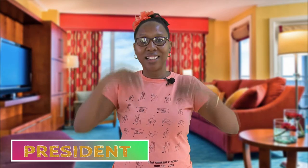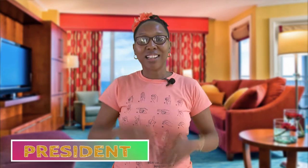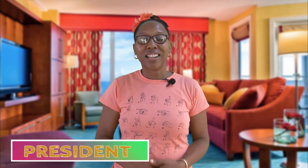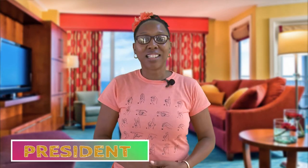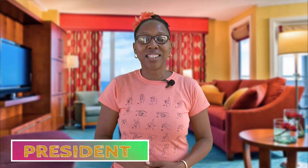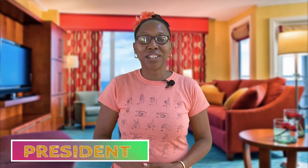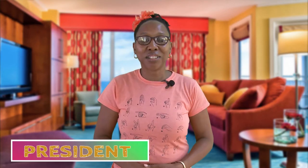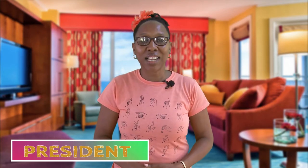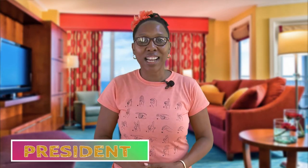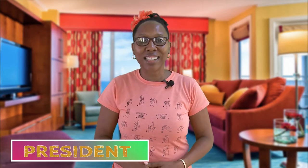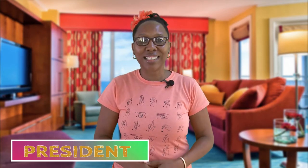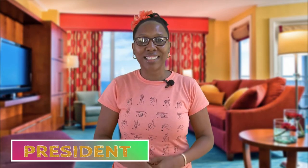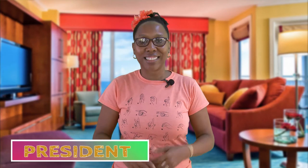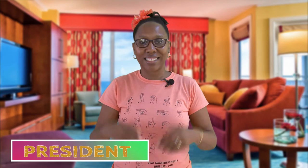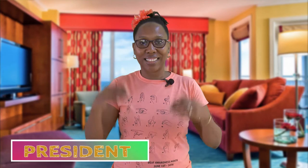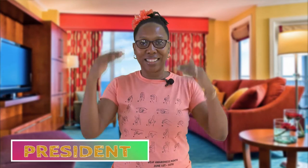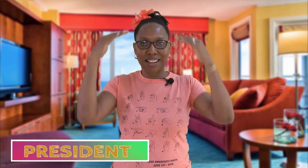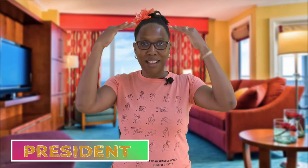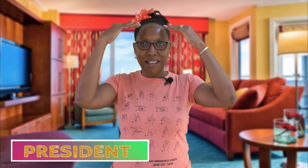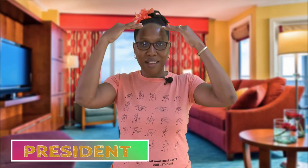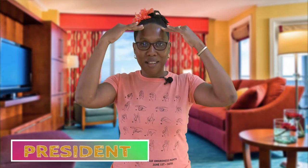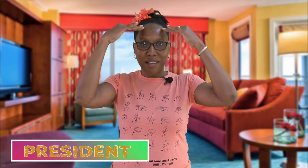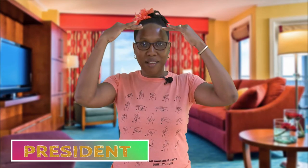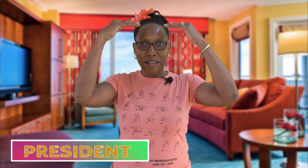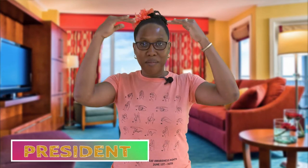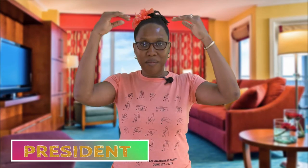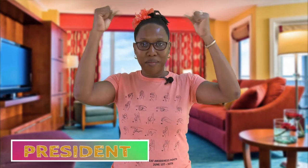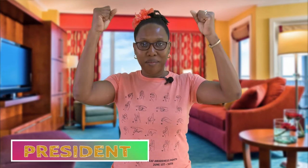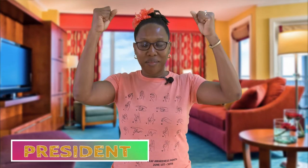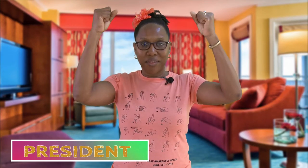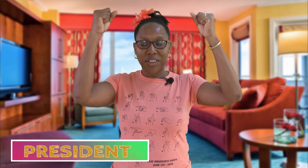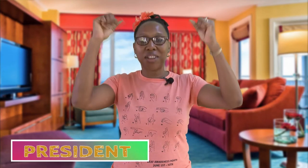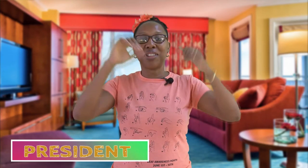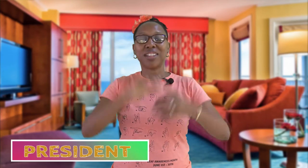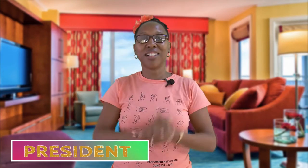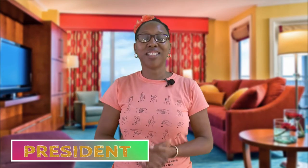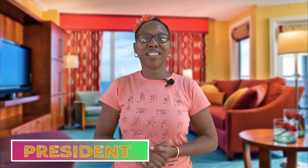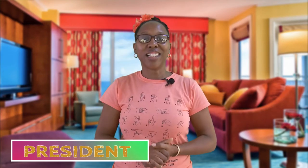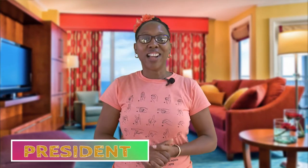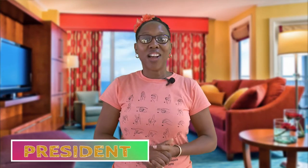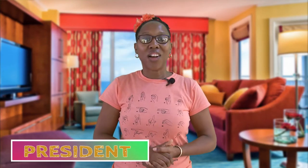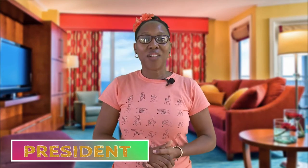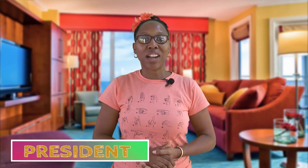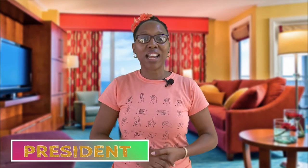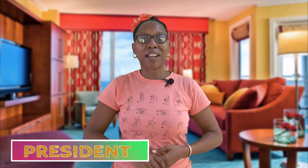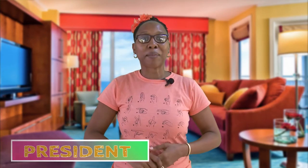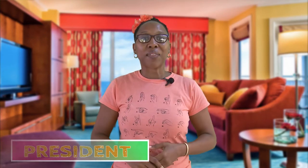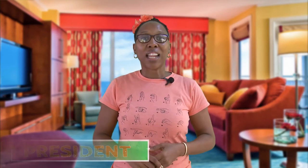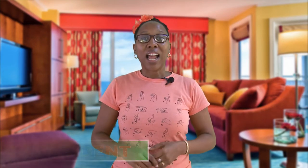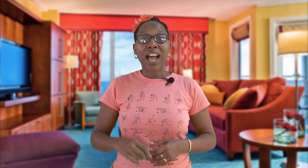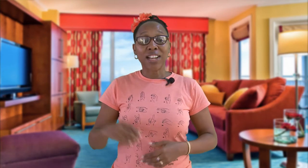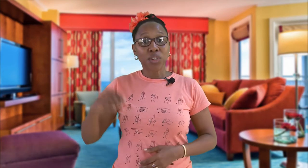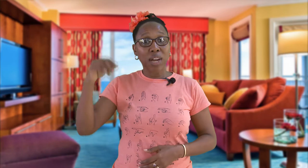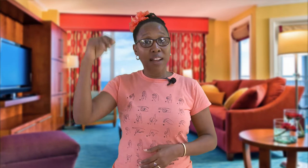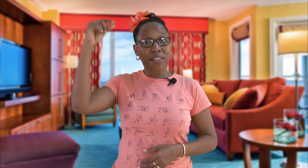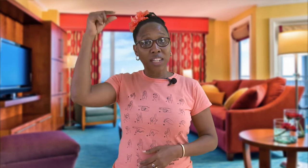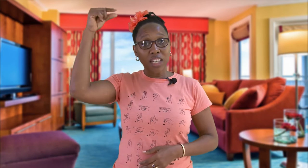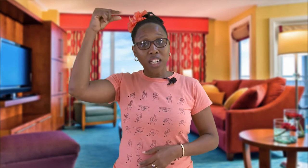let's see you do that very good all right and you have the